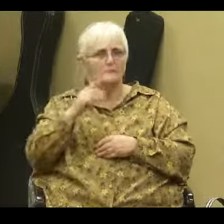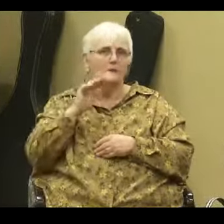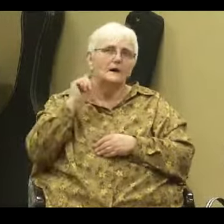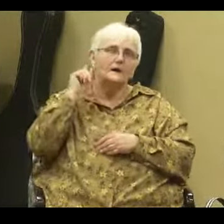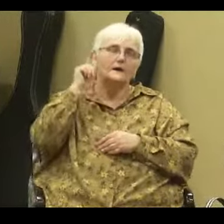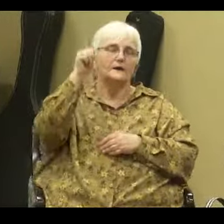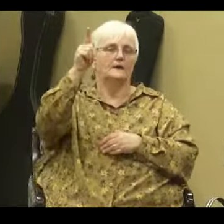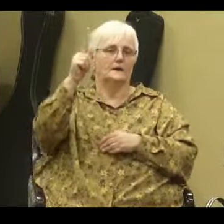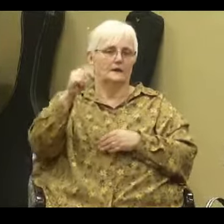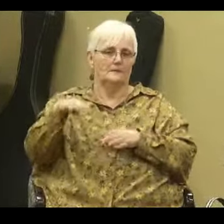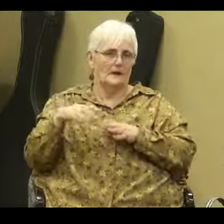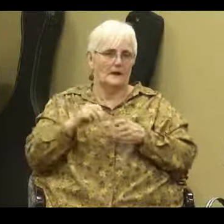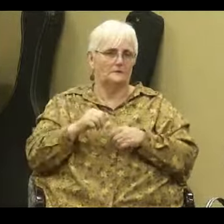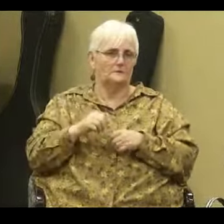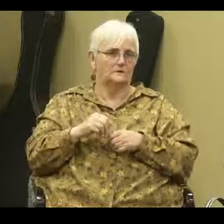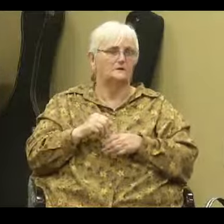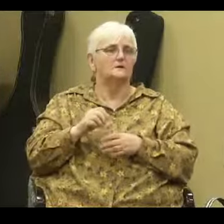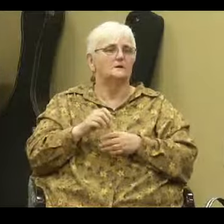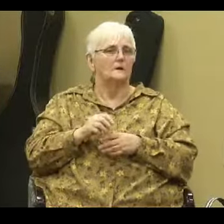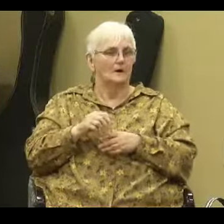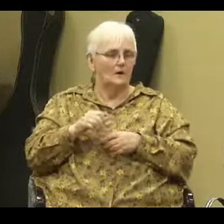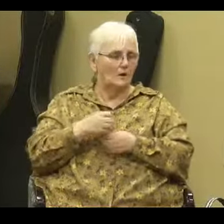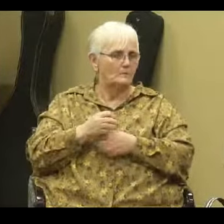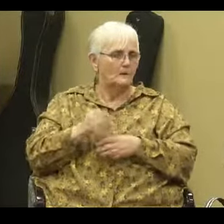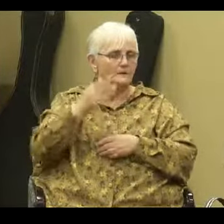actions are weighed. Because He's the God of knowledge.